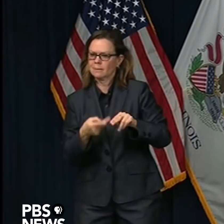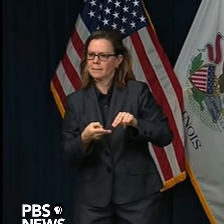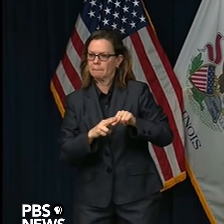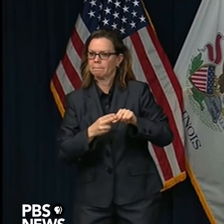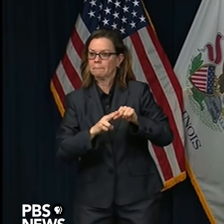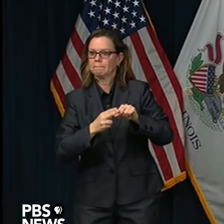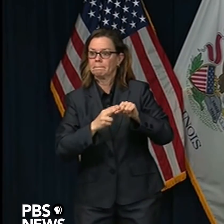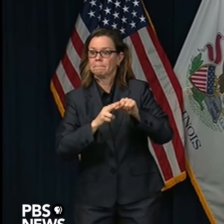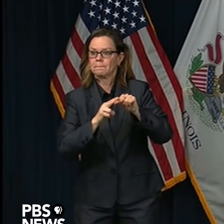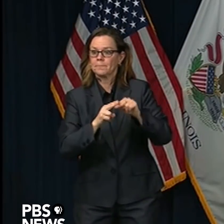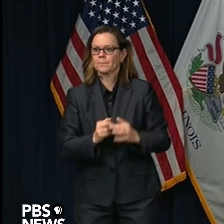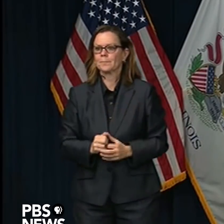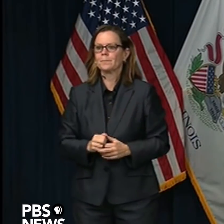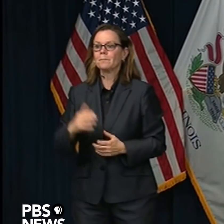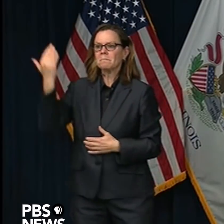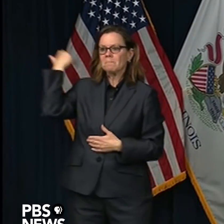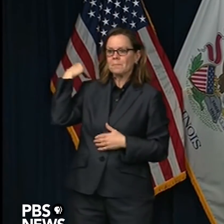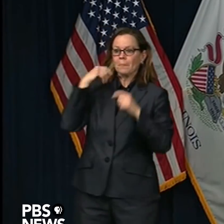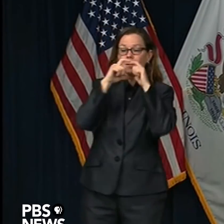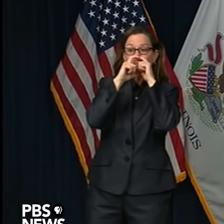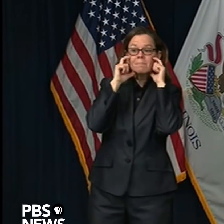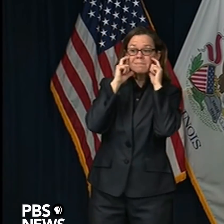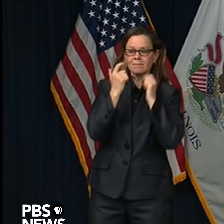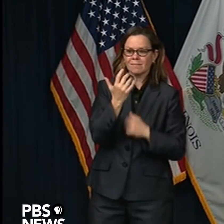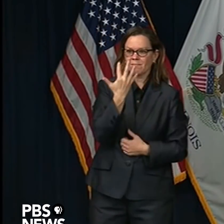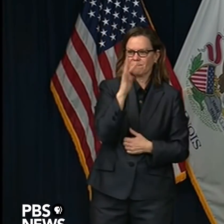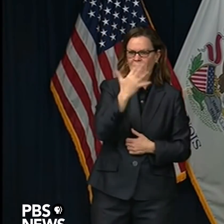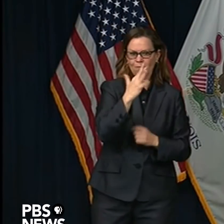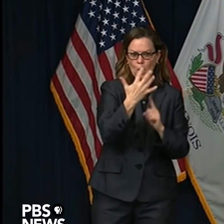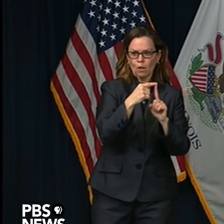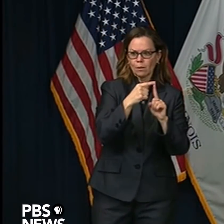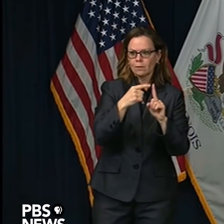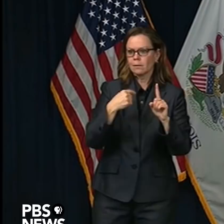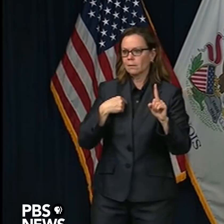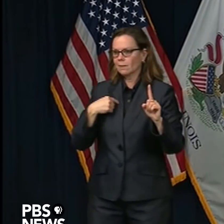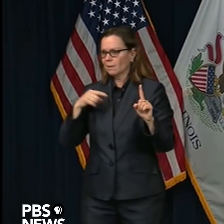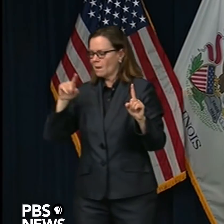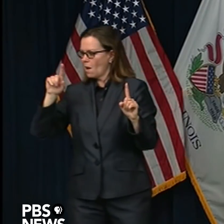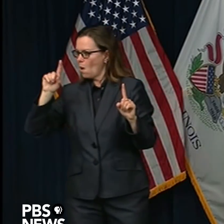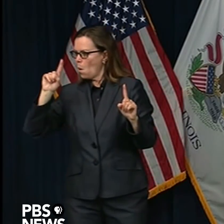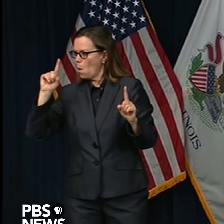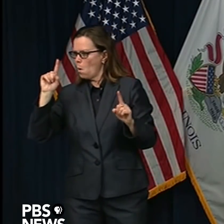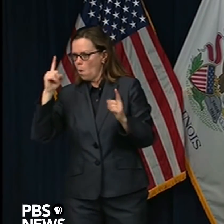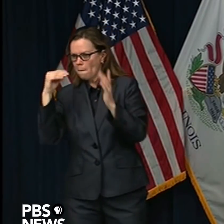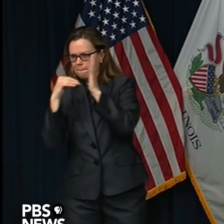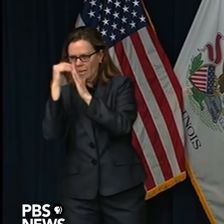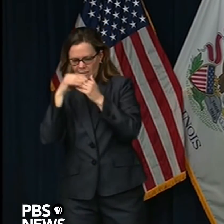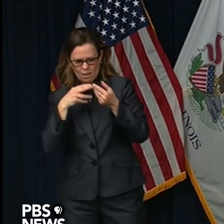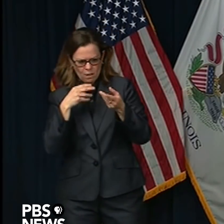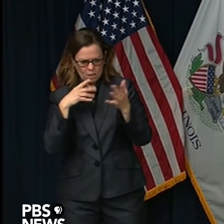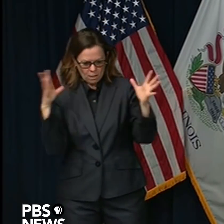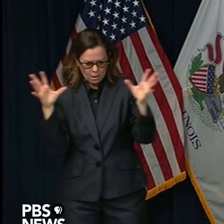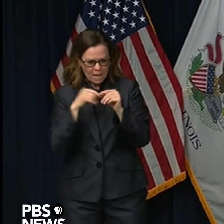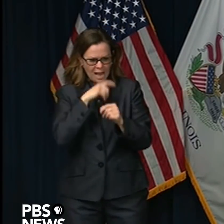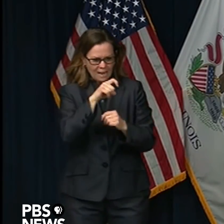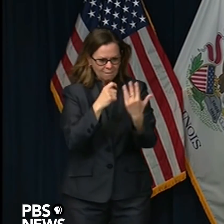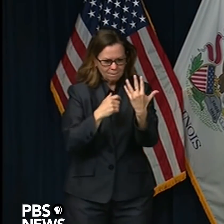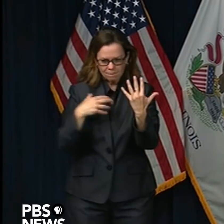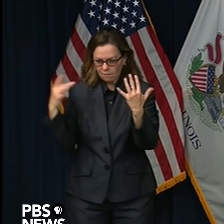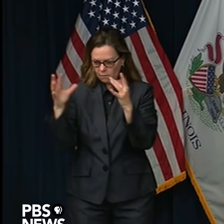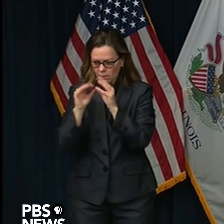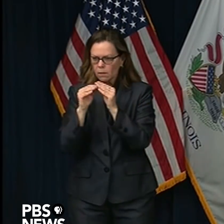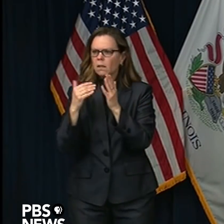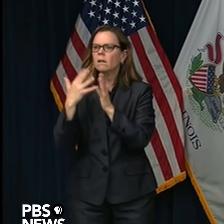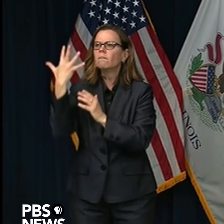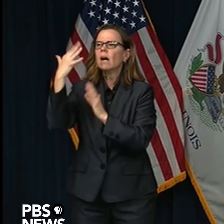masks. This is from Ed Zaddy at the Sun-Times. Governor Baker of Massachusetts has launched a virtual call center of 1